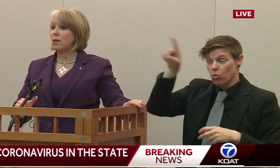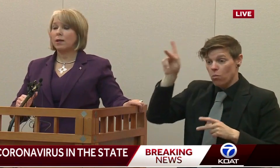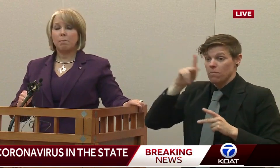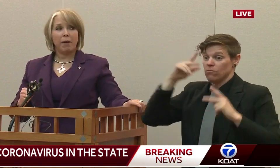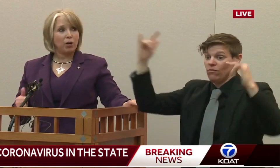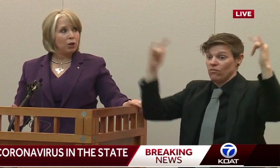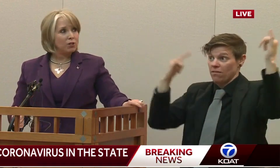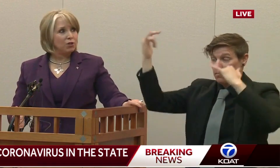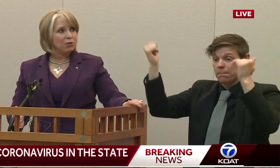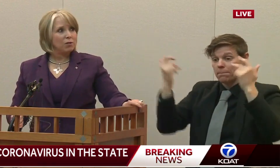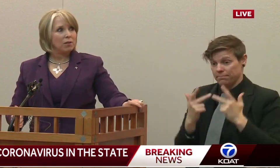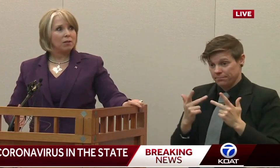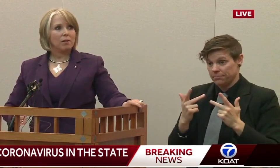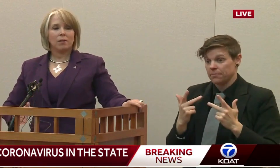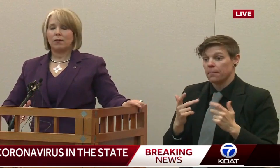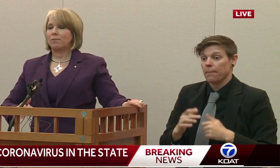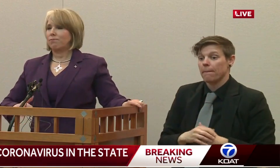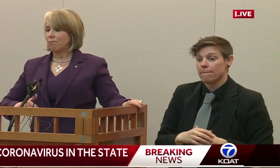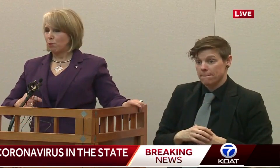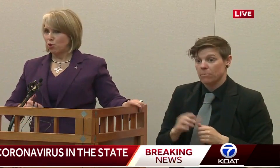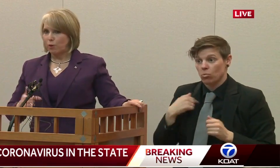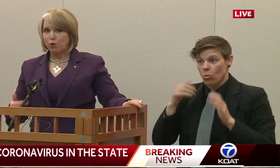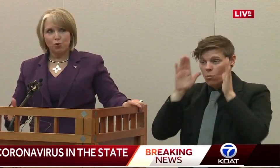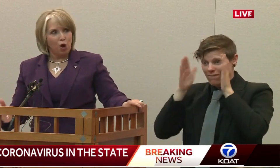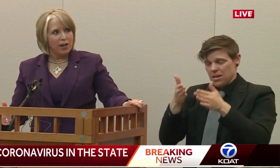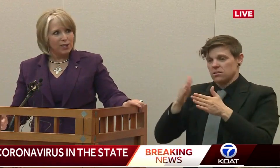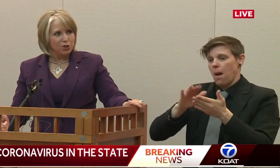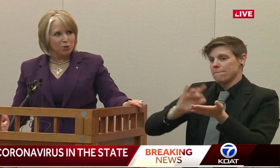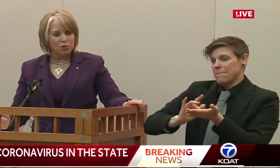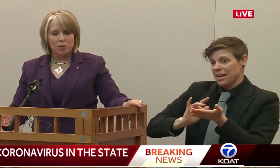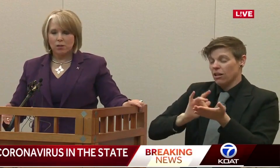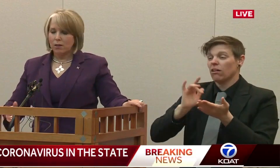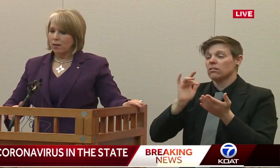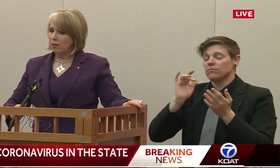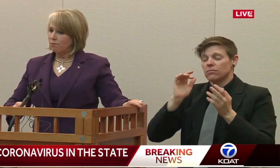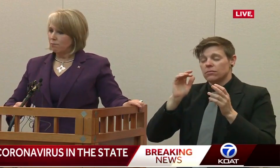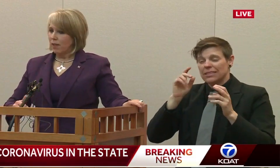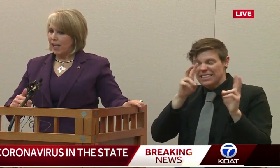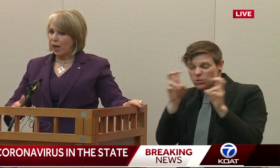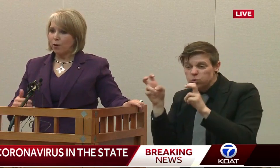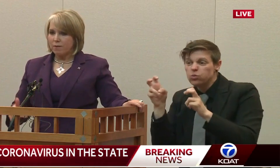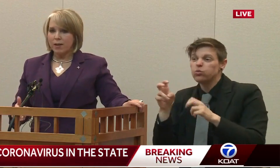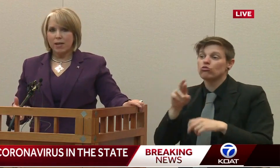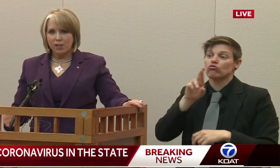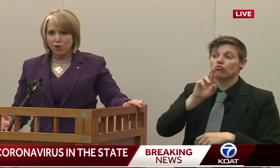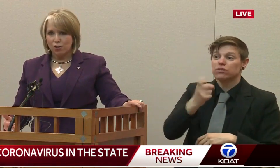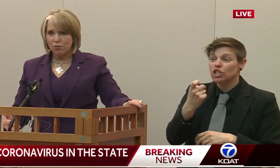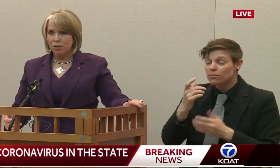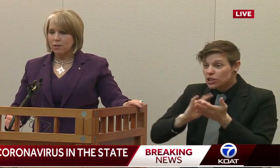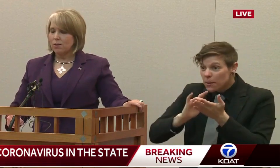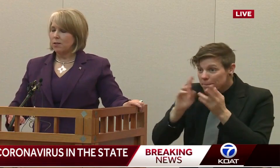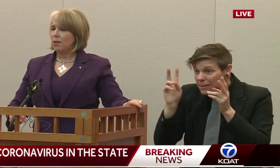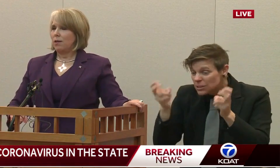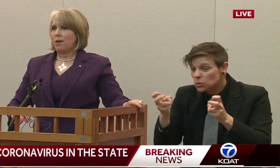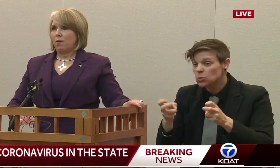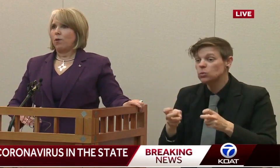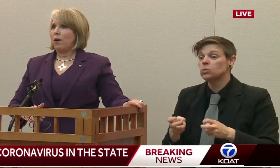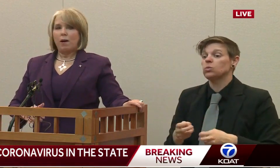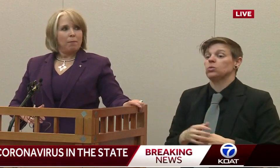addressed medical issues, prescription drug issues, caregiving issues,